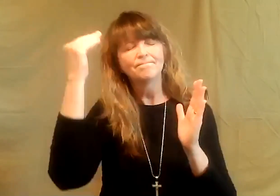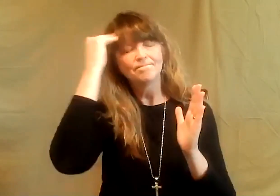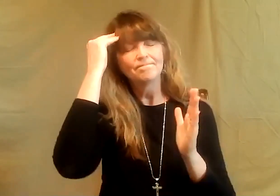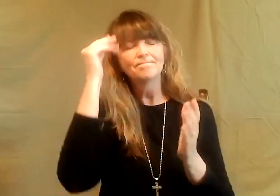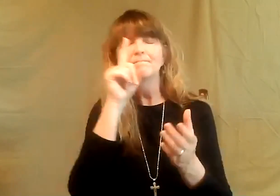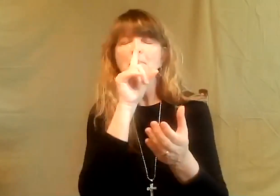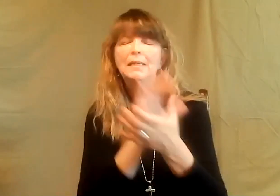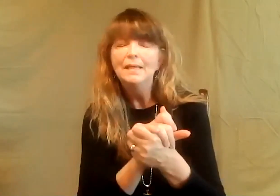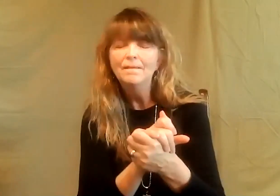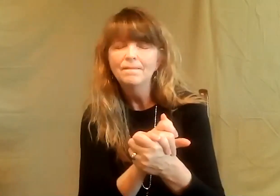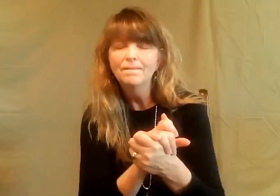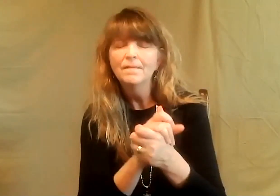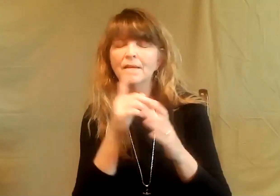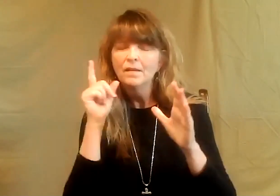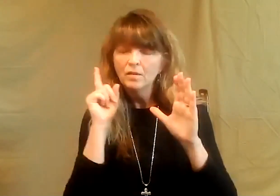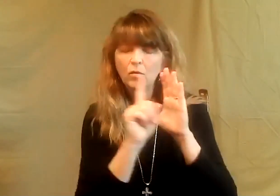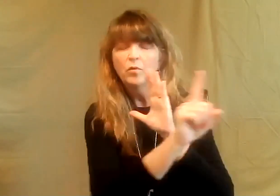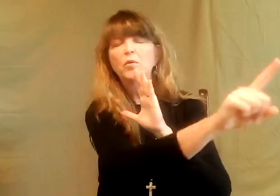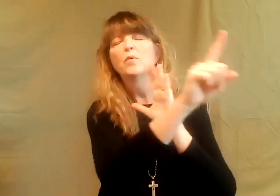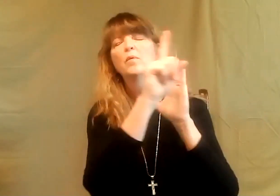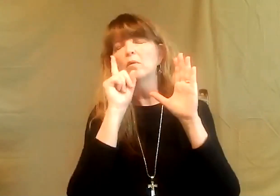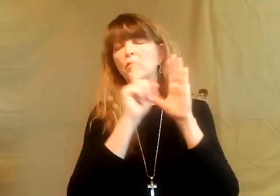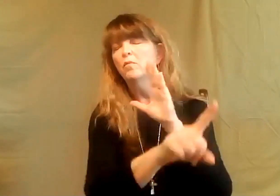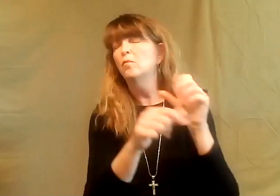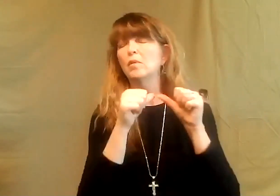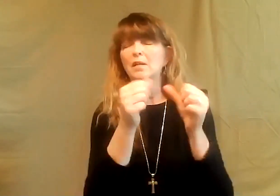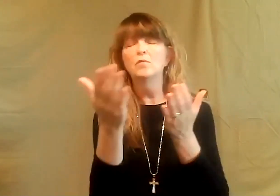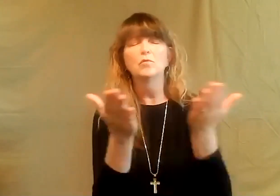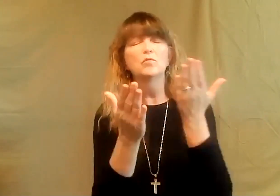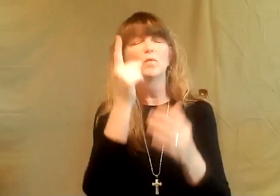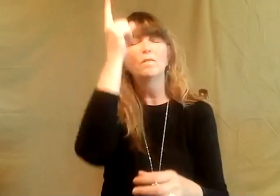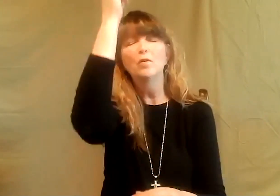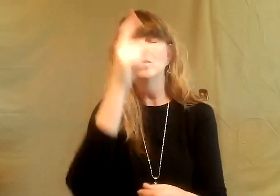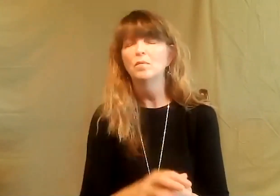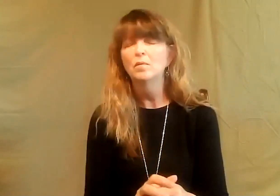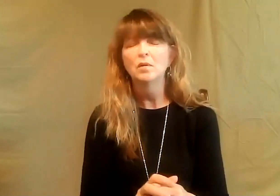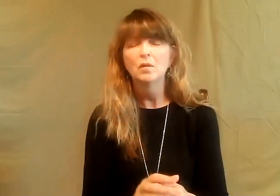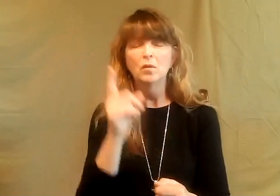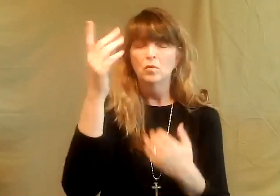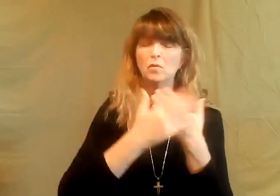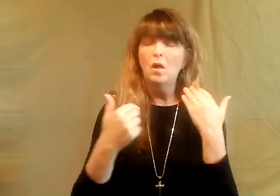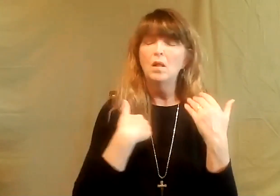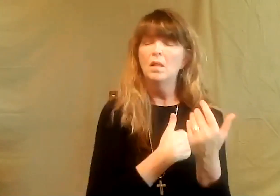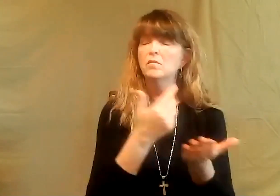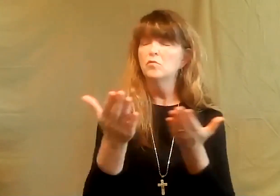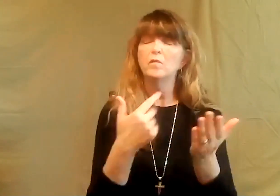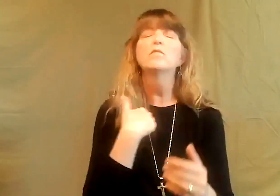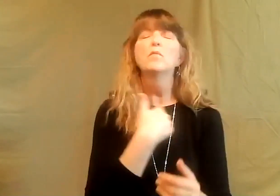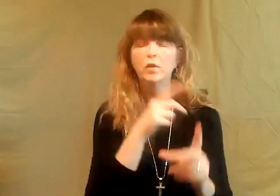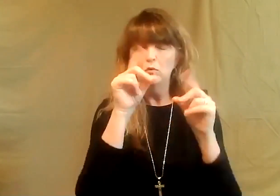Help us to notice, to know, to believe, to trust, and walk through those doors to serve